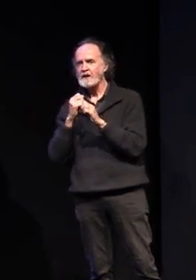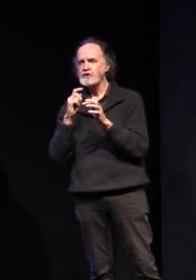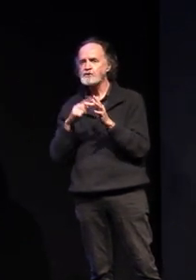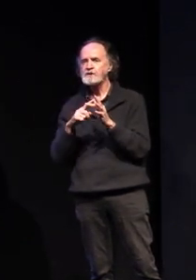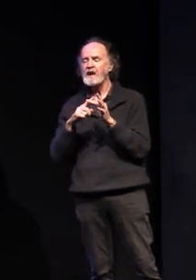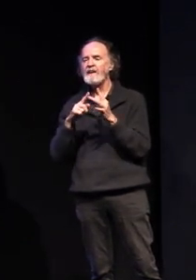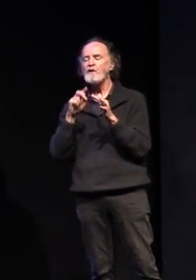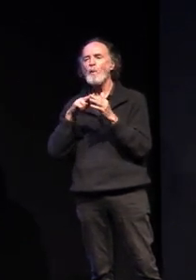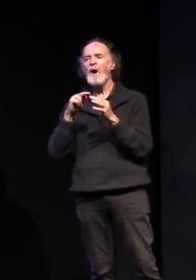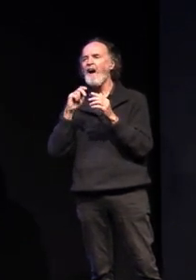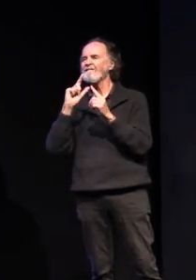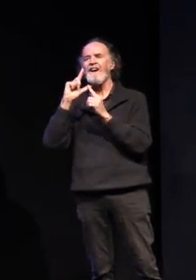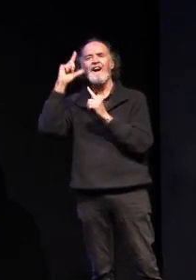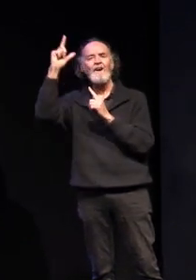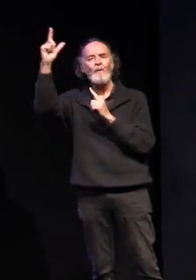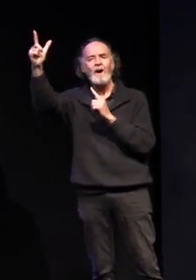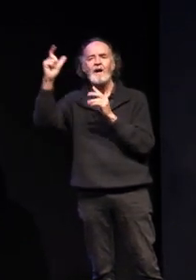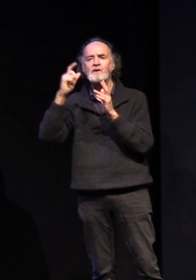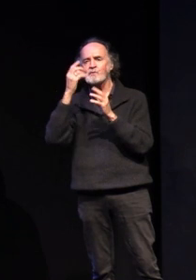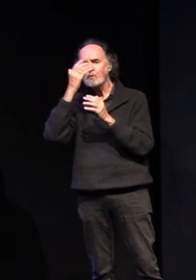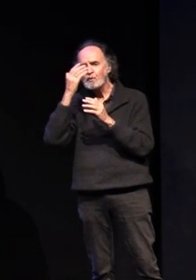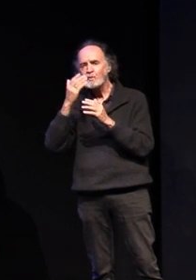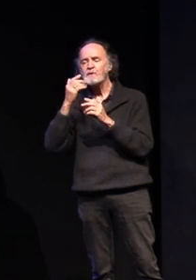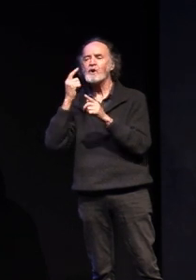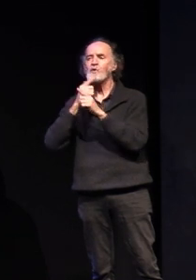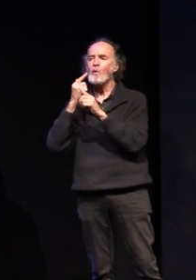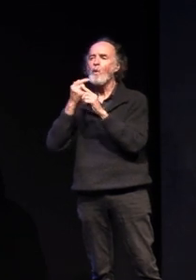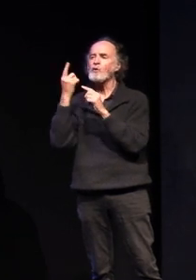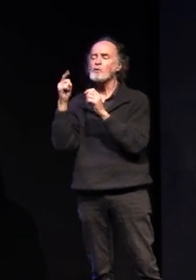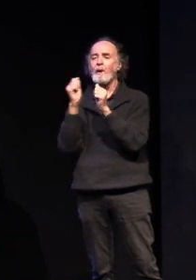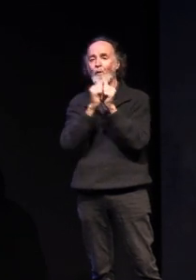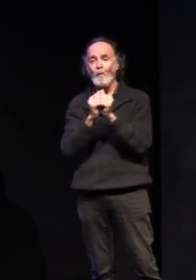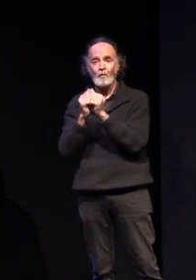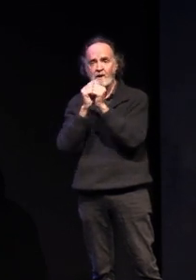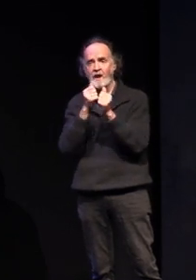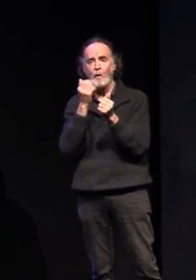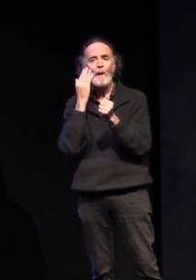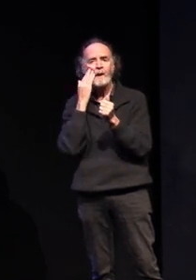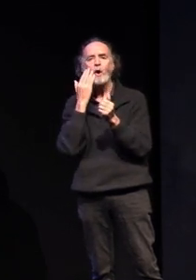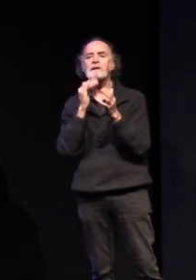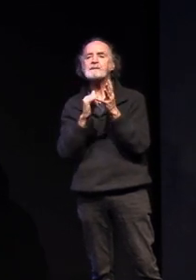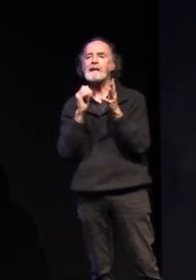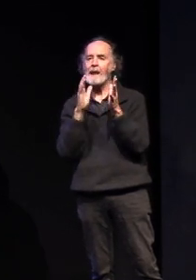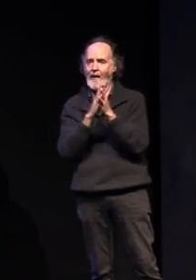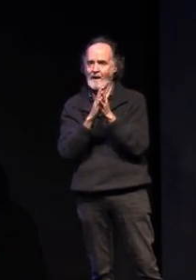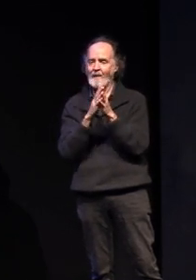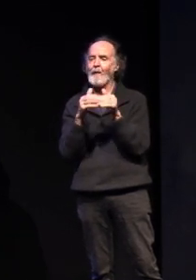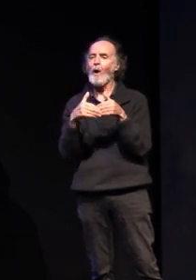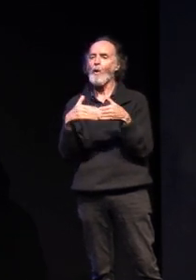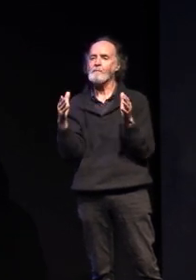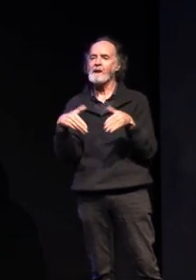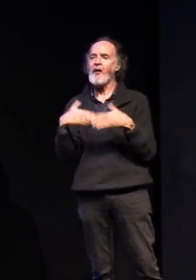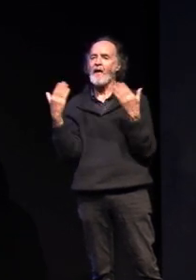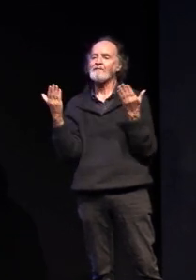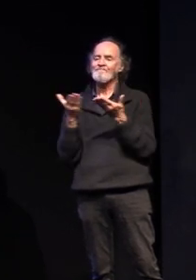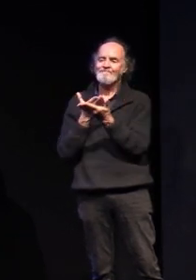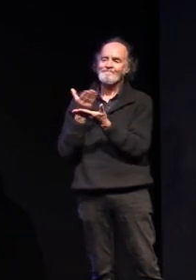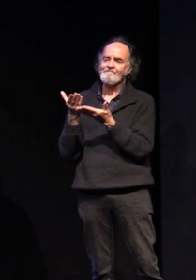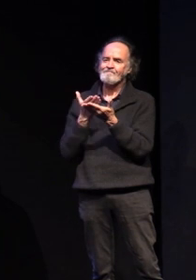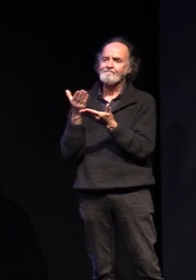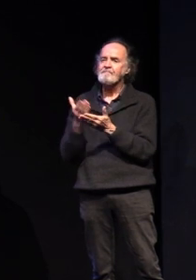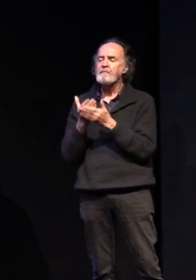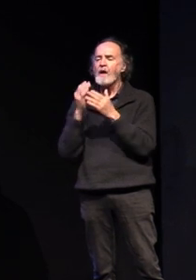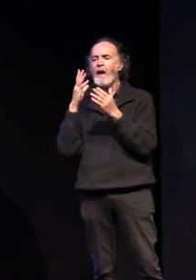outside those colleges one of the key aspects you can talk to a coordinator about on sunday is any support or help we also